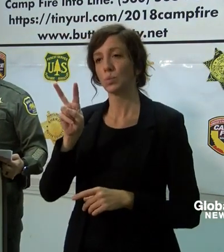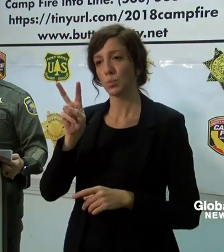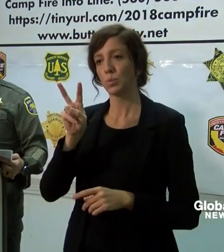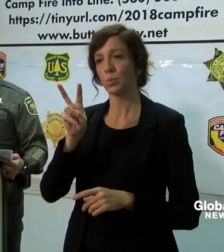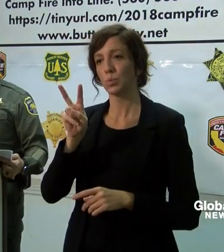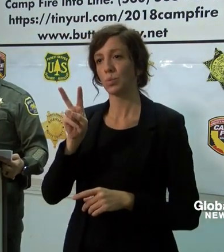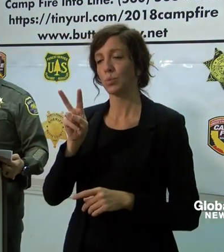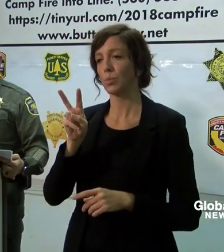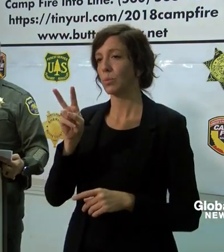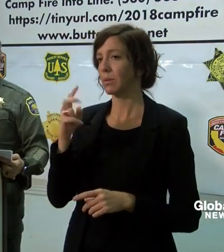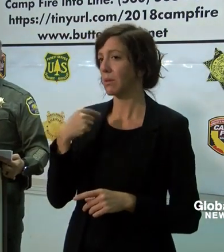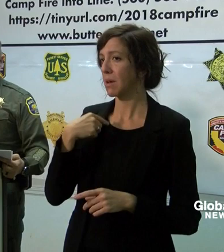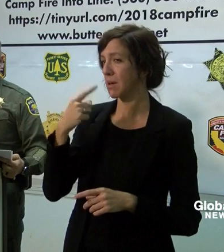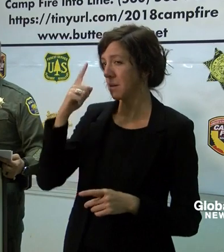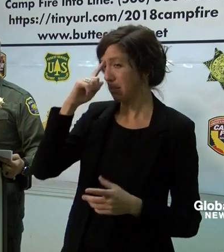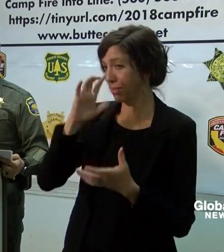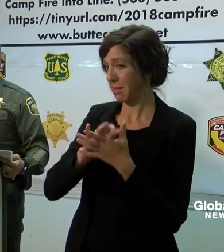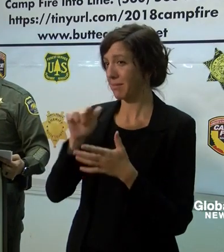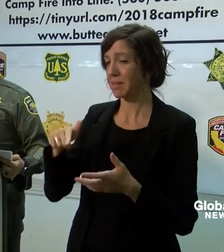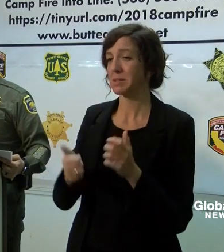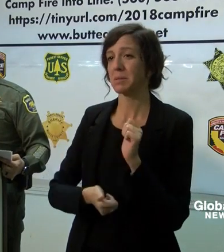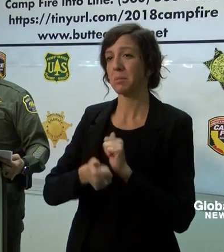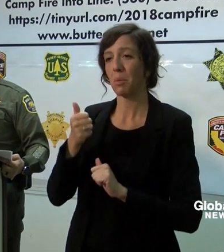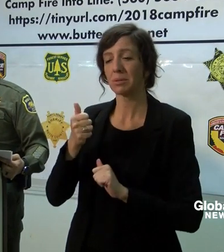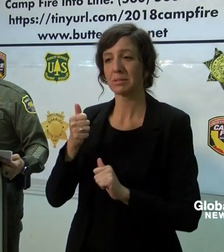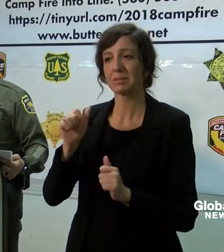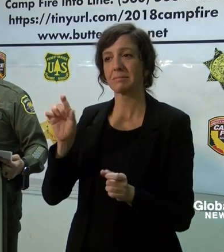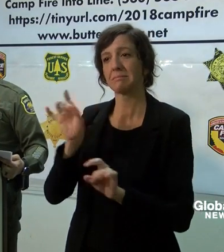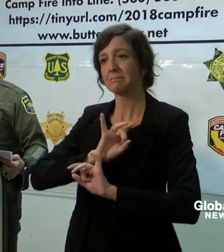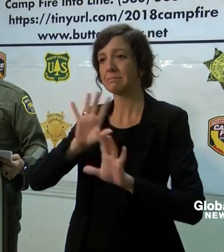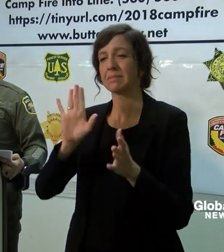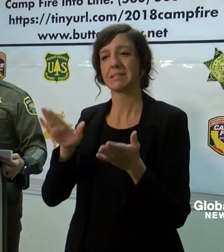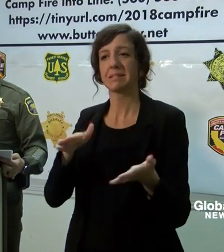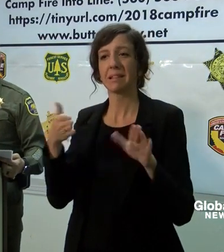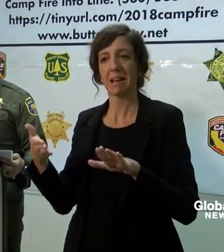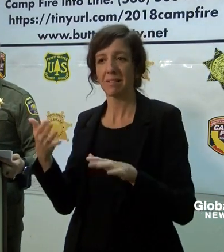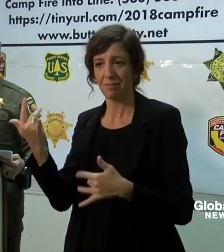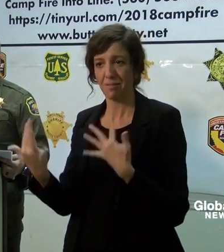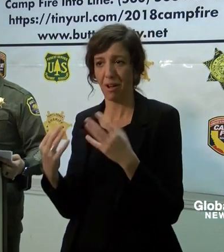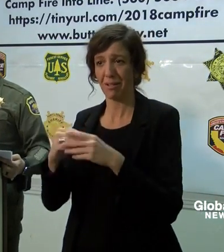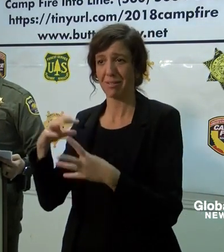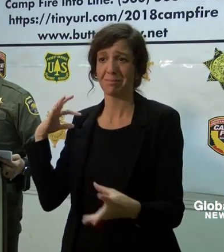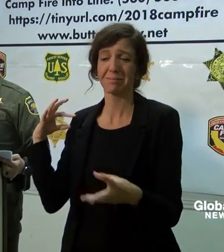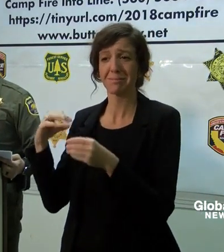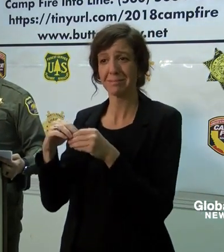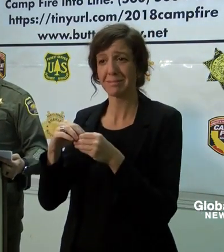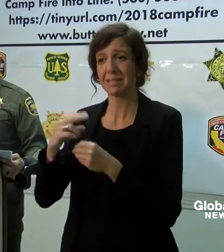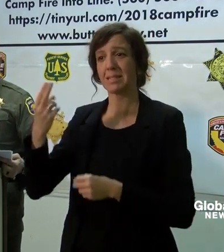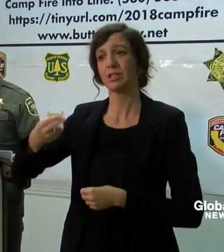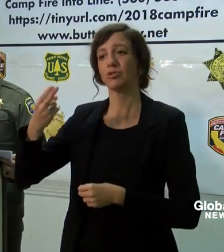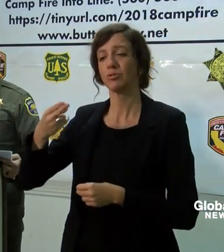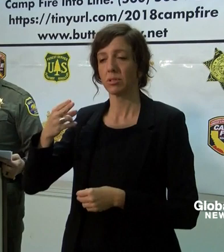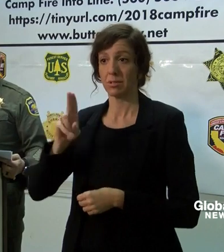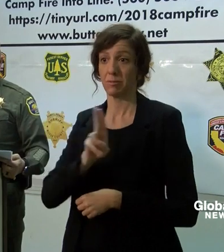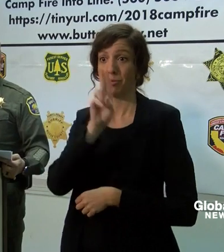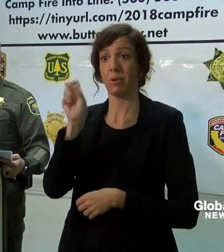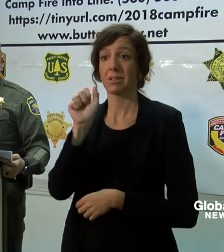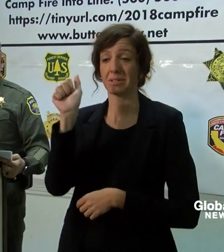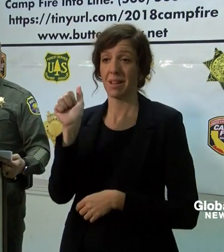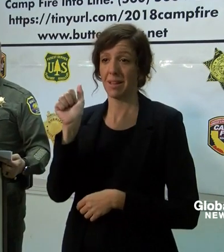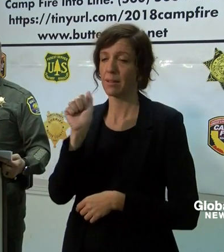If I understand, that makes this the deadliest fire in the history of the United States, a wildland fire in the history of the United States.